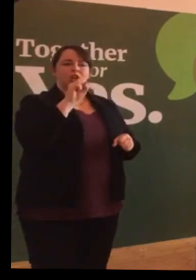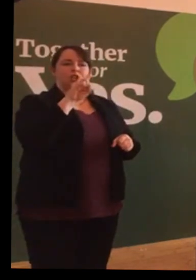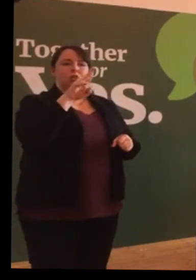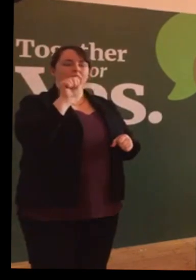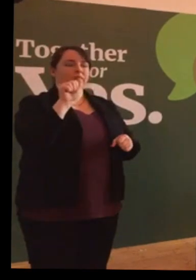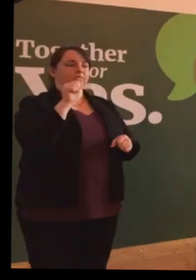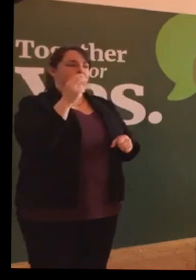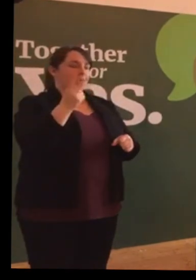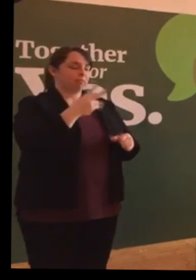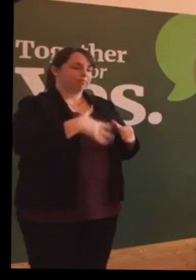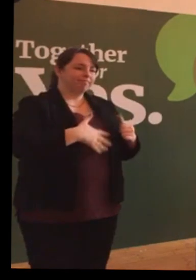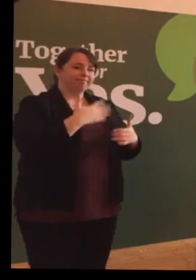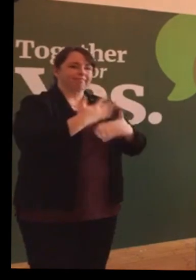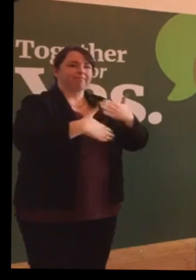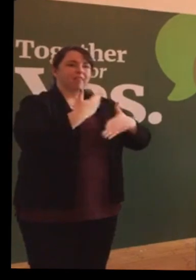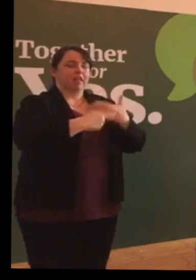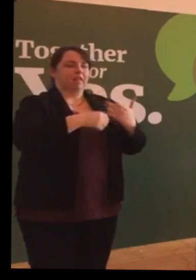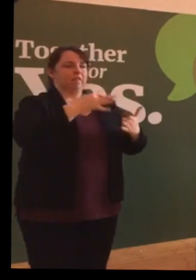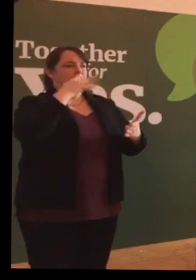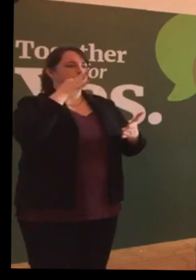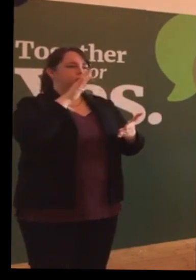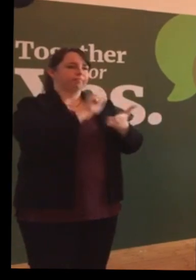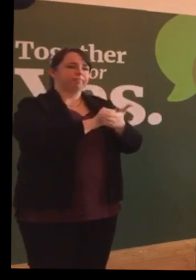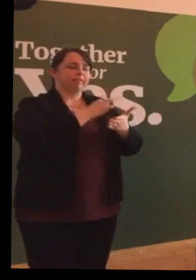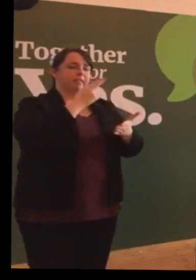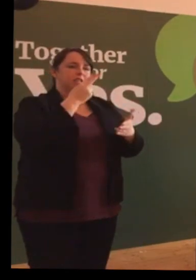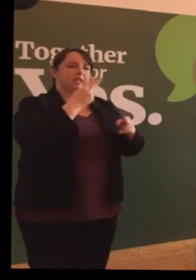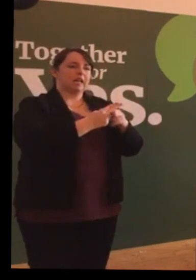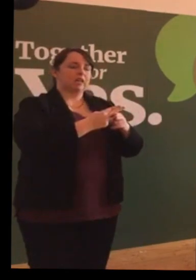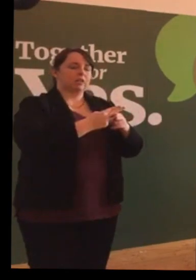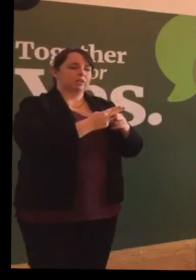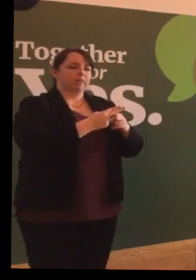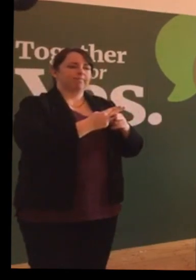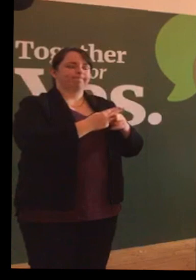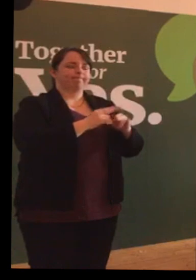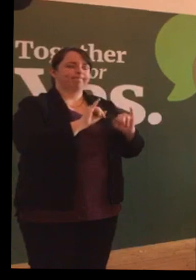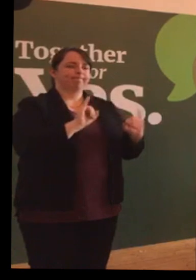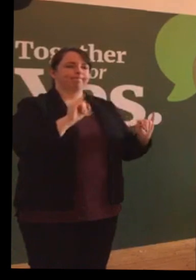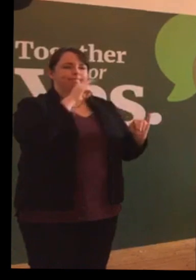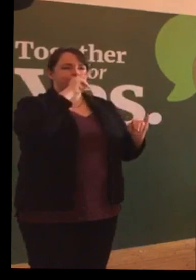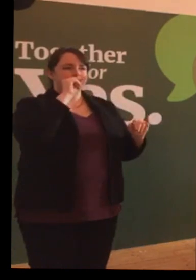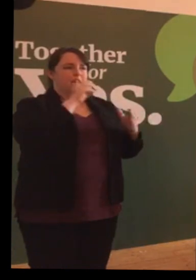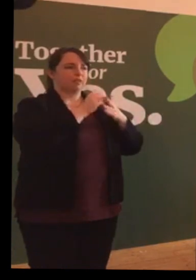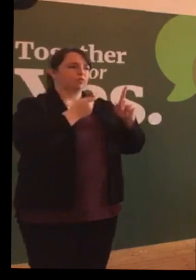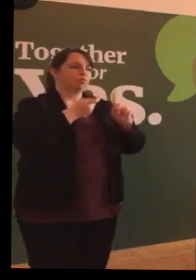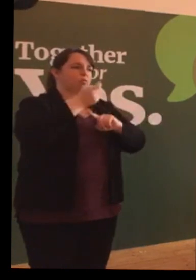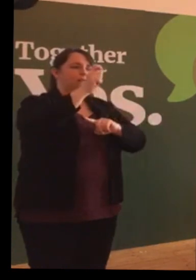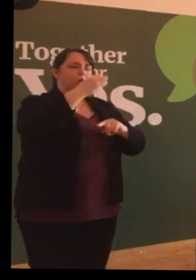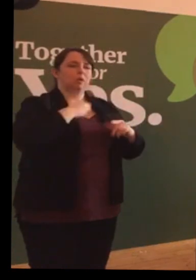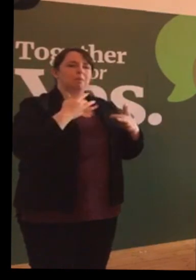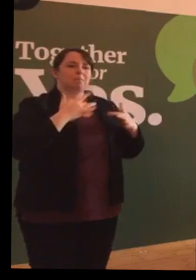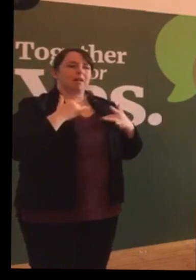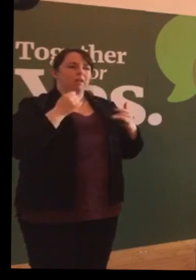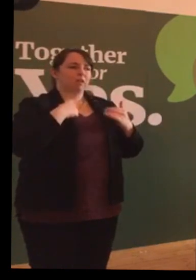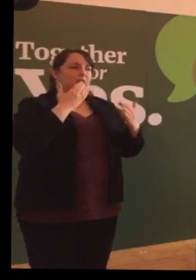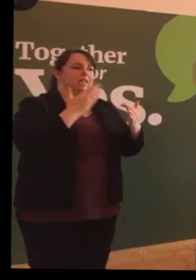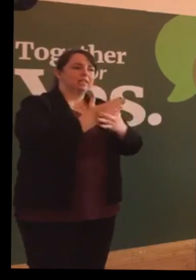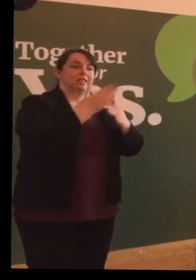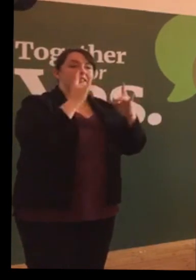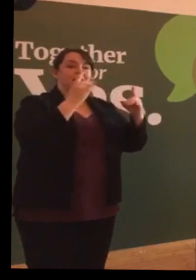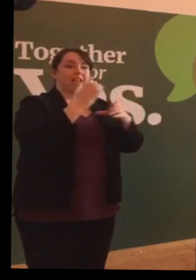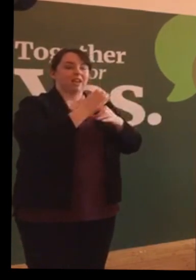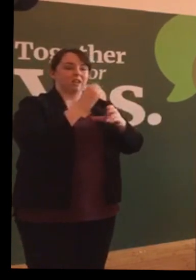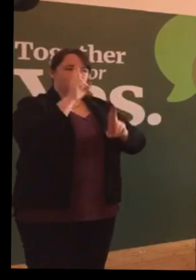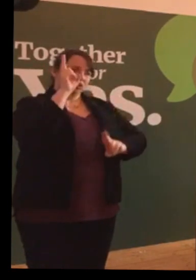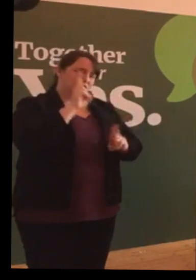devastating diagnosis and had to travel to Belfast to access healthcare that ought to have been available